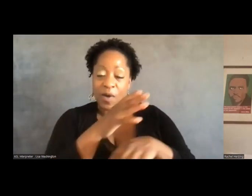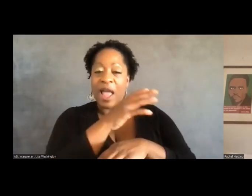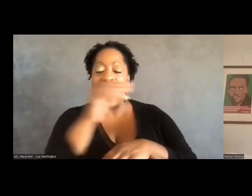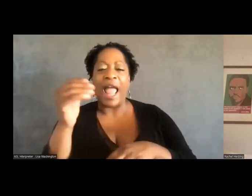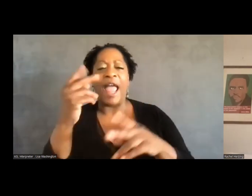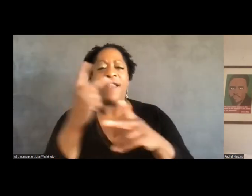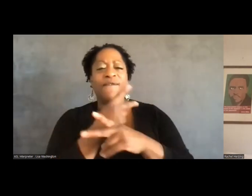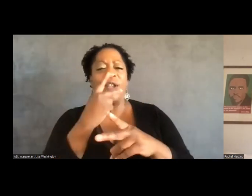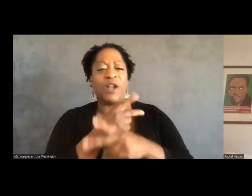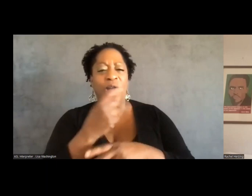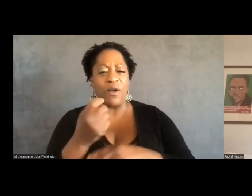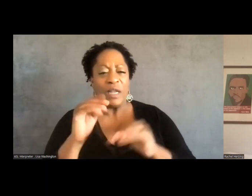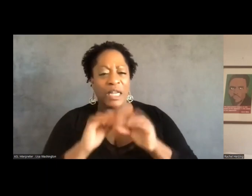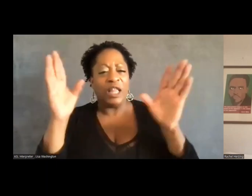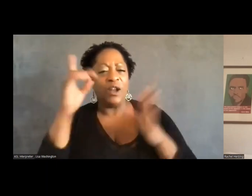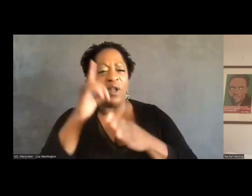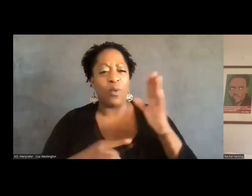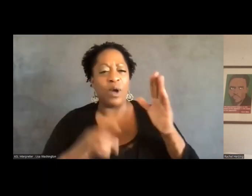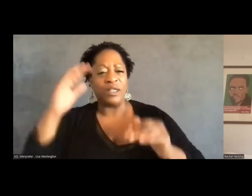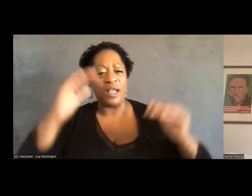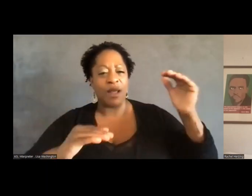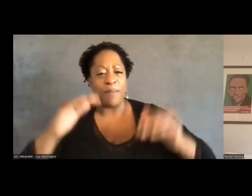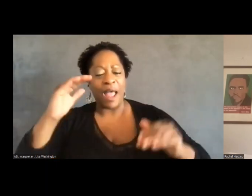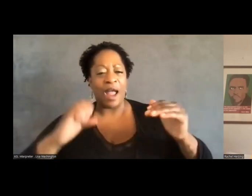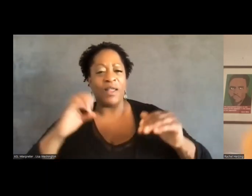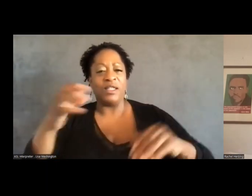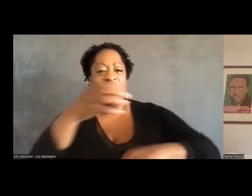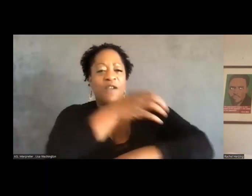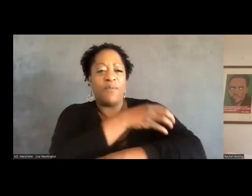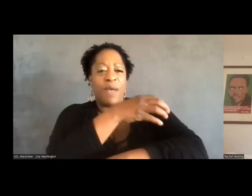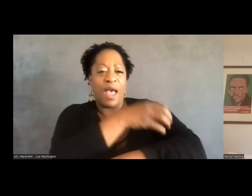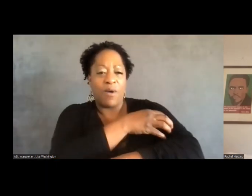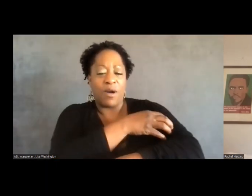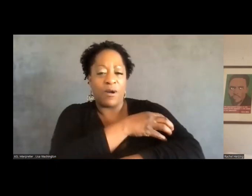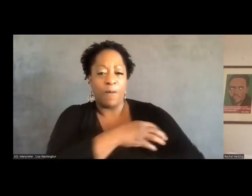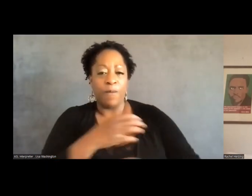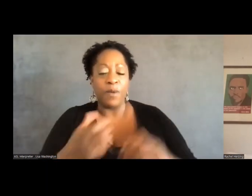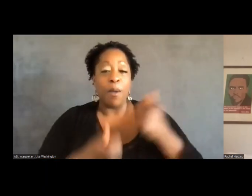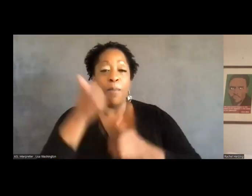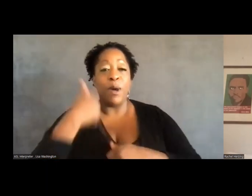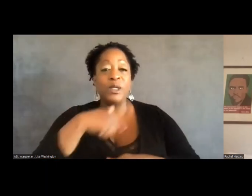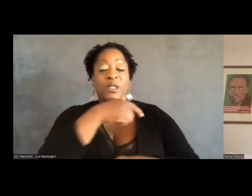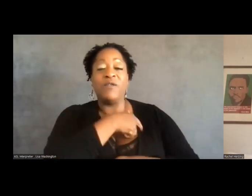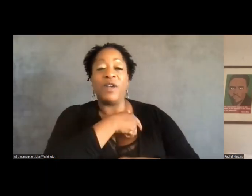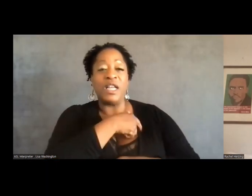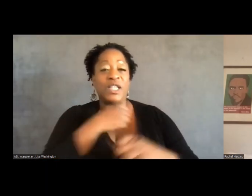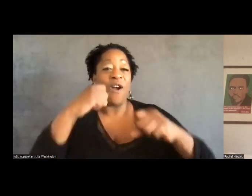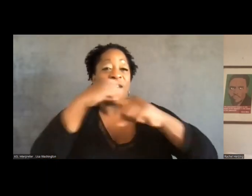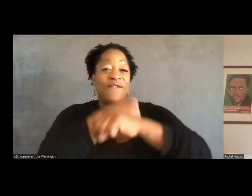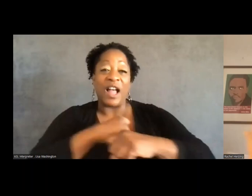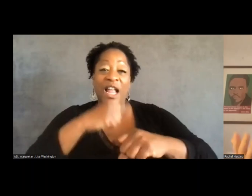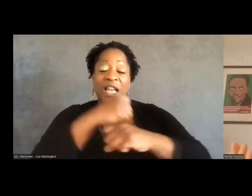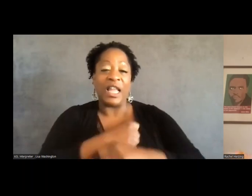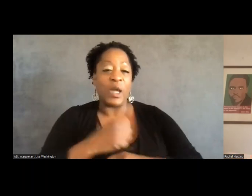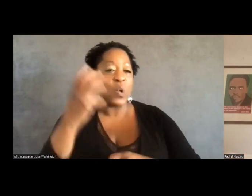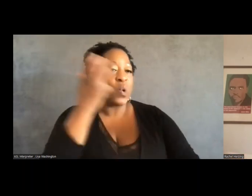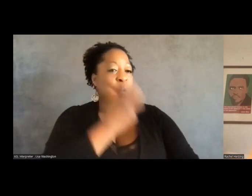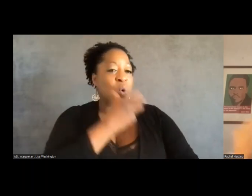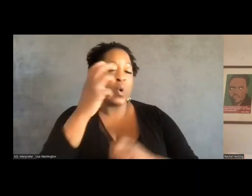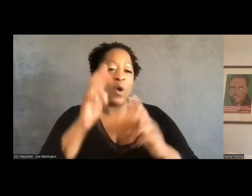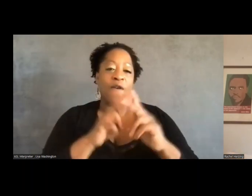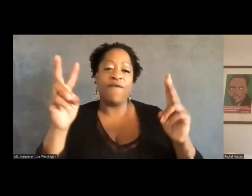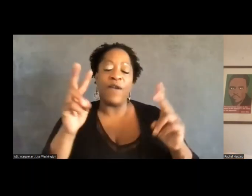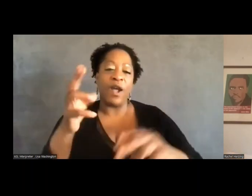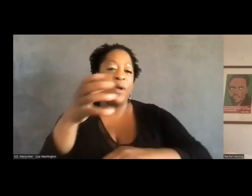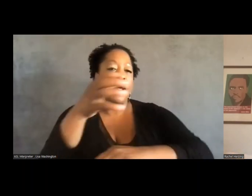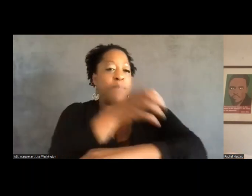power, right? Most of us are up against incredibly powerful forces, right? In Judah's case, against